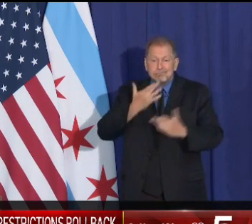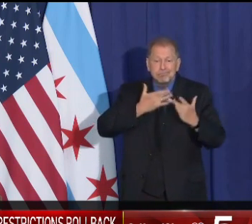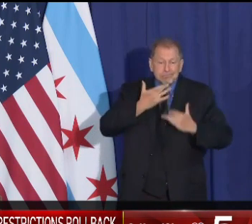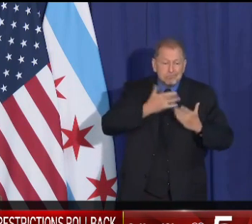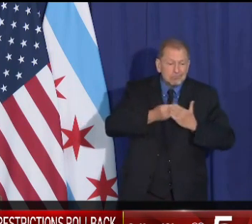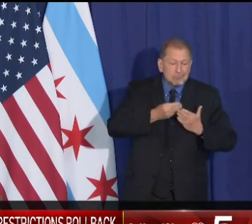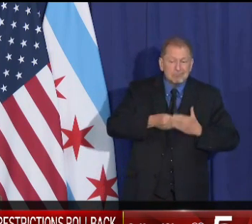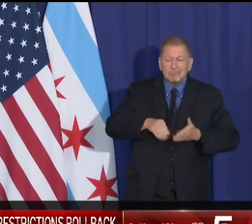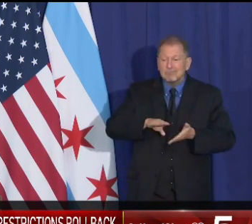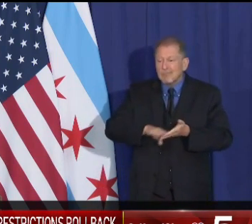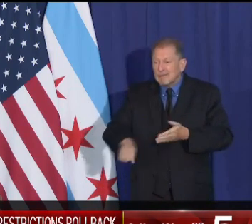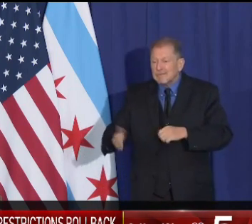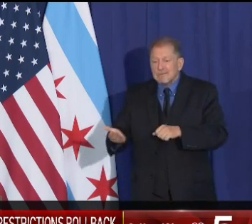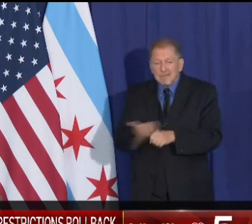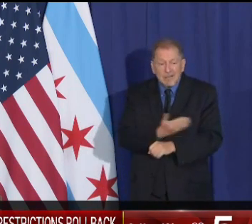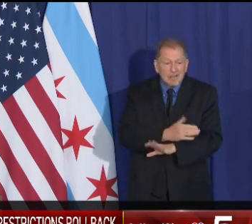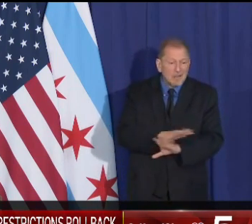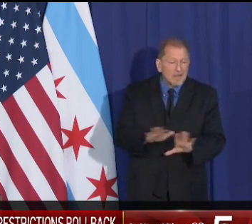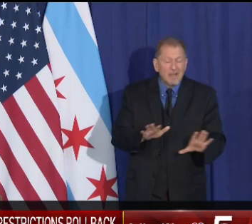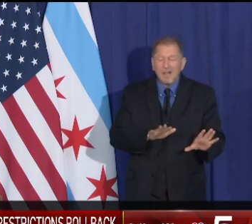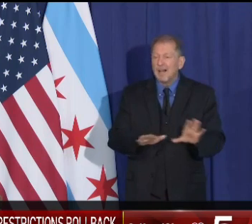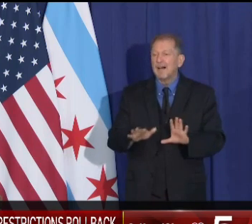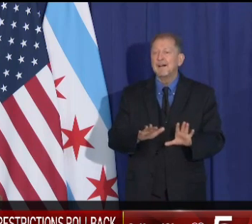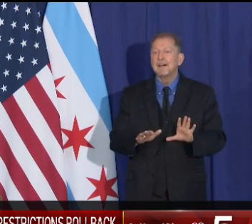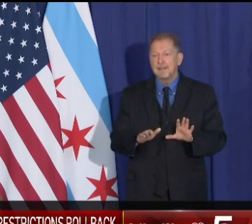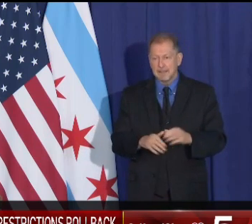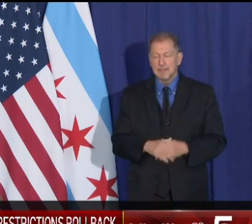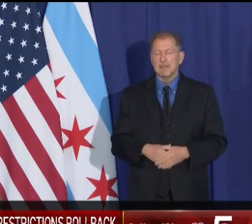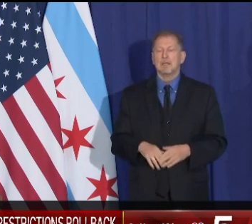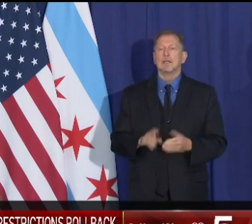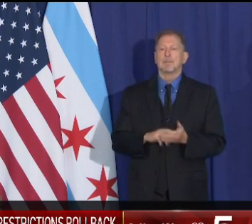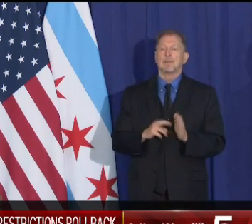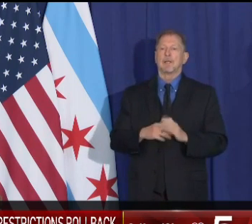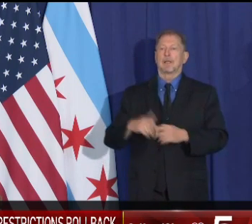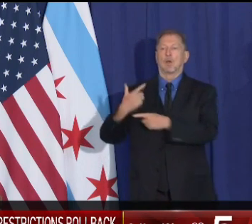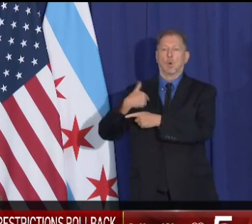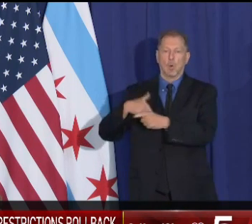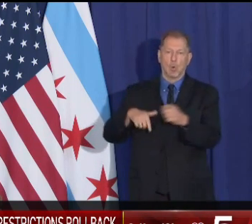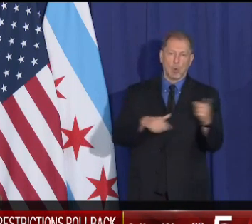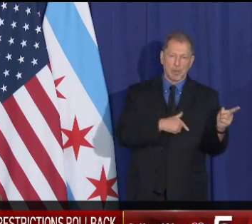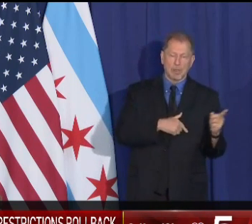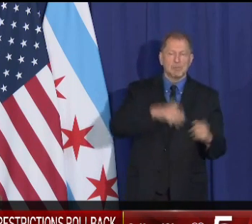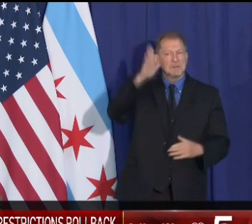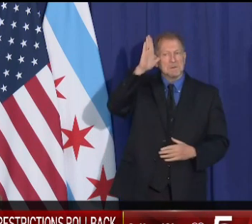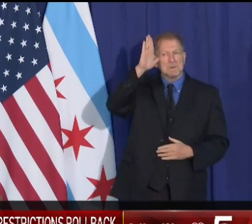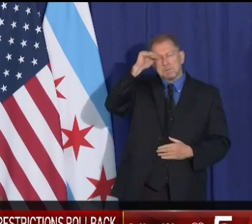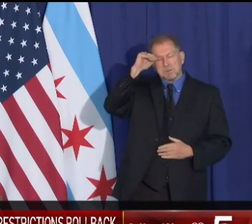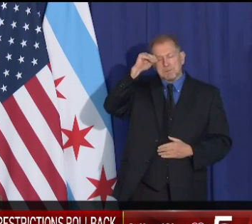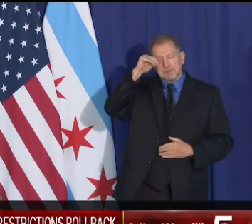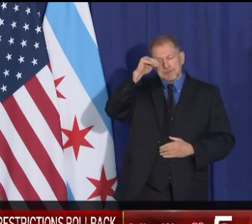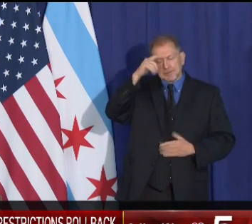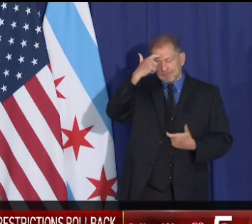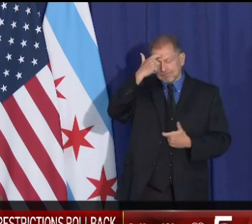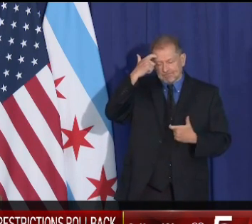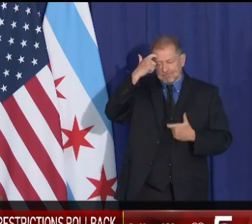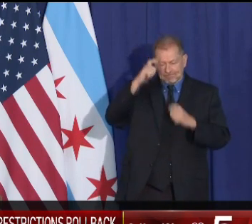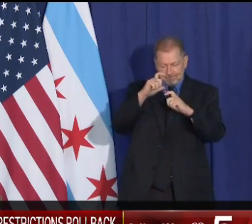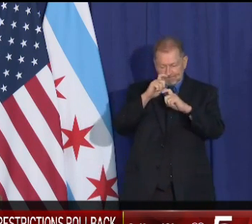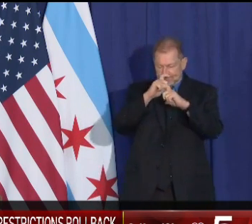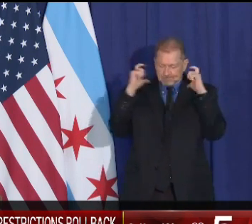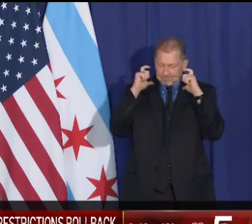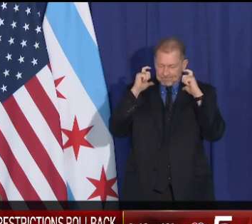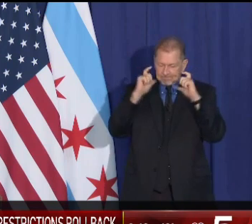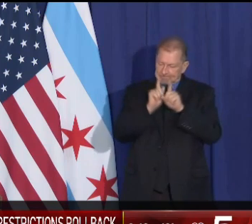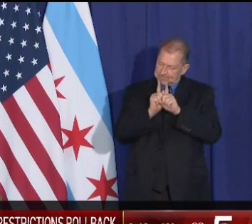and maybe irrevocably impacted. Now is the time for each of us to step up. And I call upon